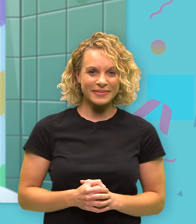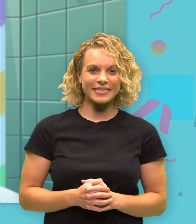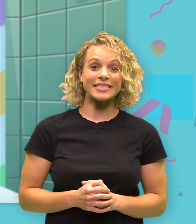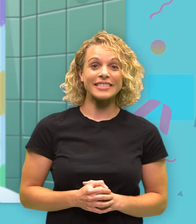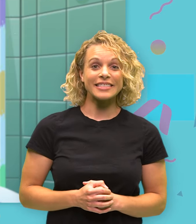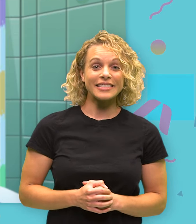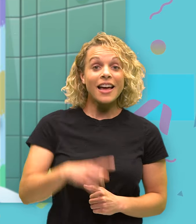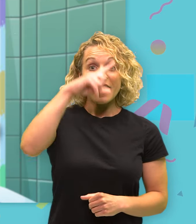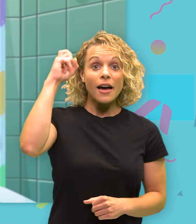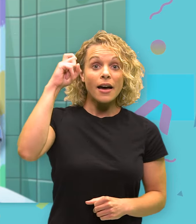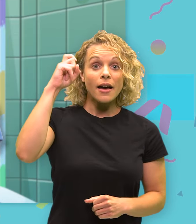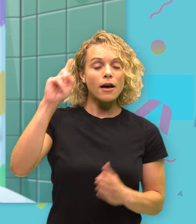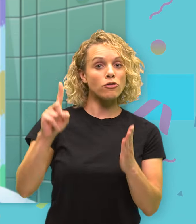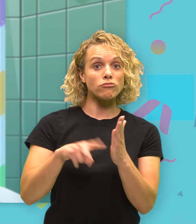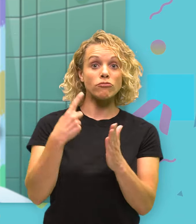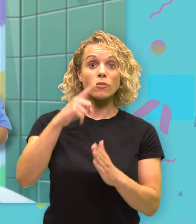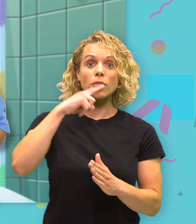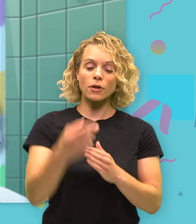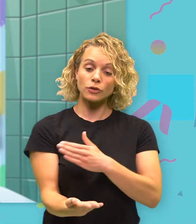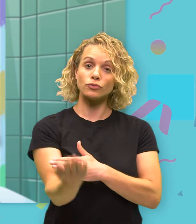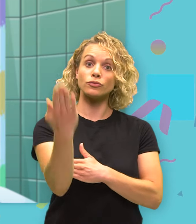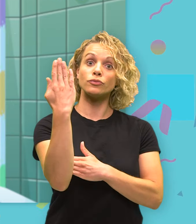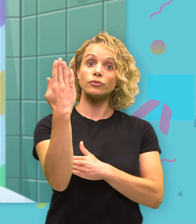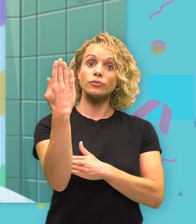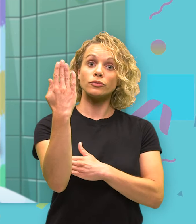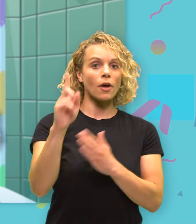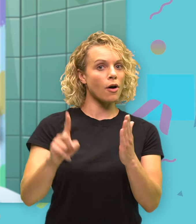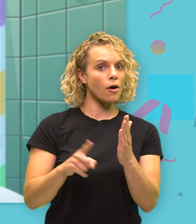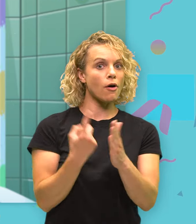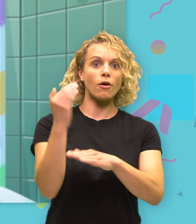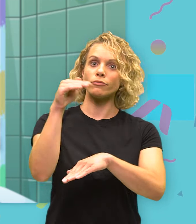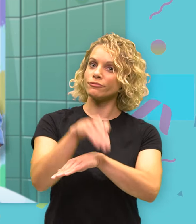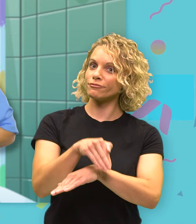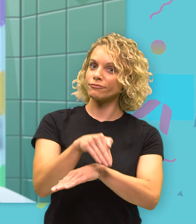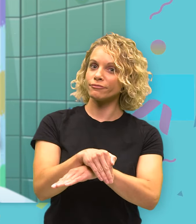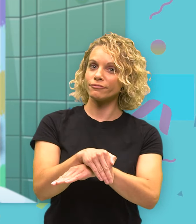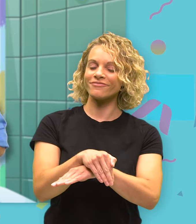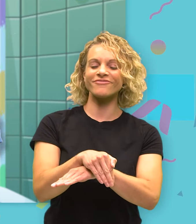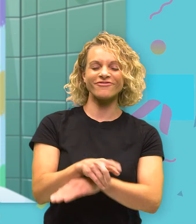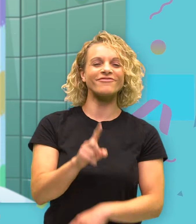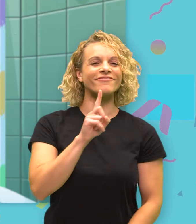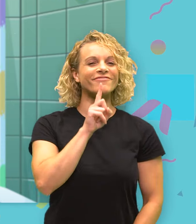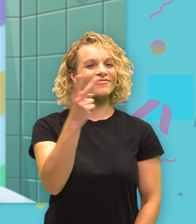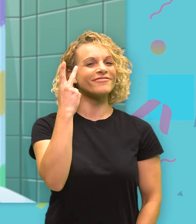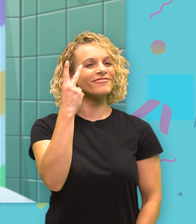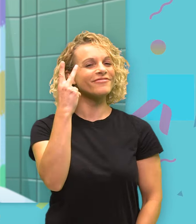Well, since you brush your teeth once in the morning and once again at night, I'm sure I'll see you